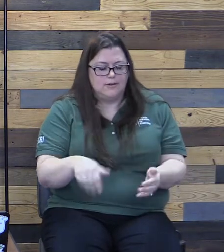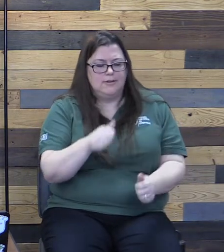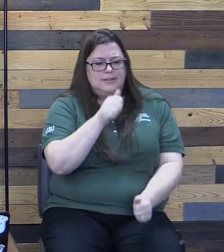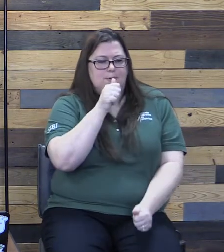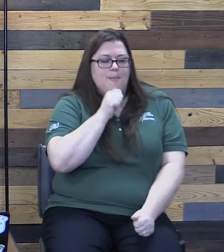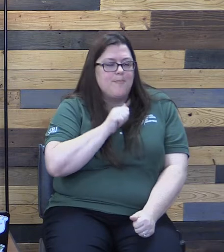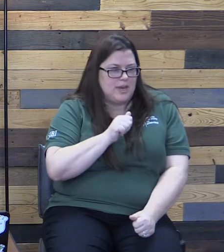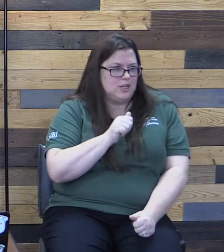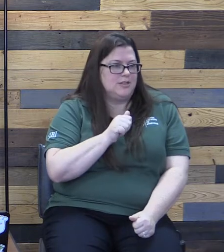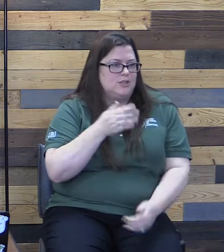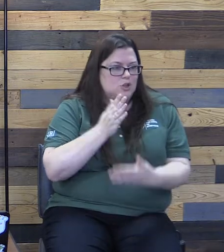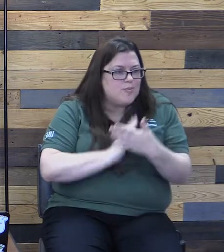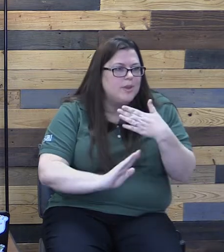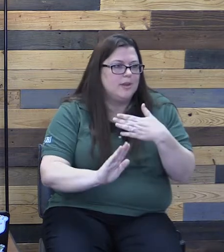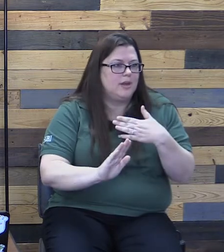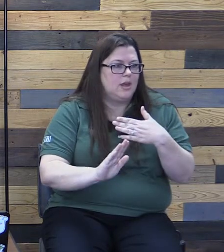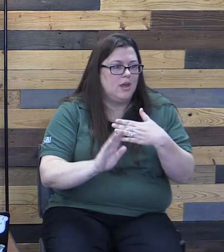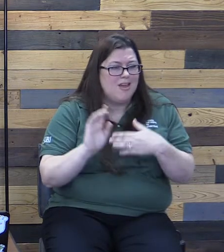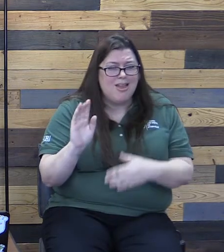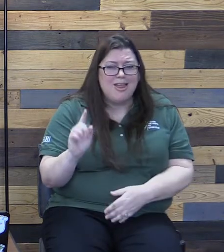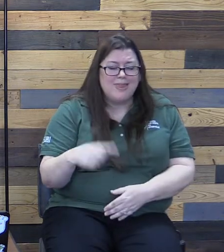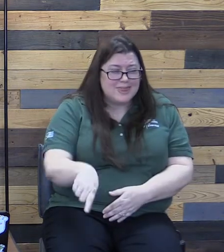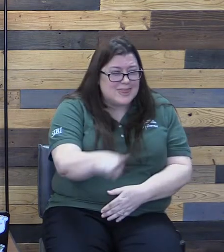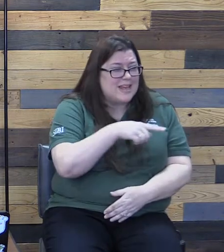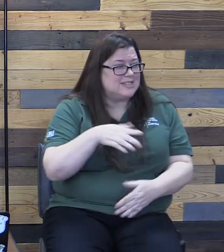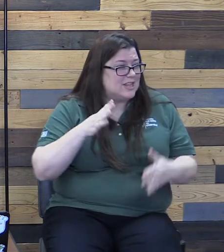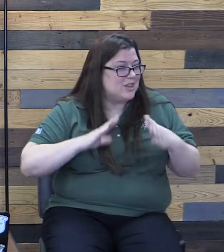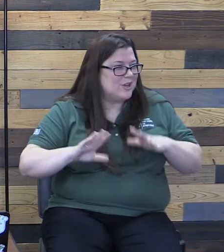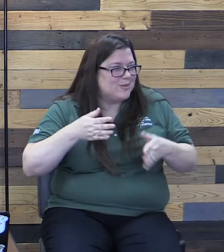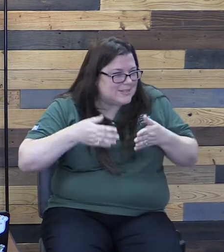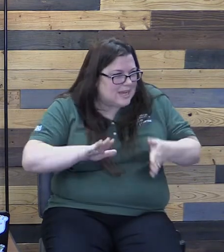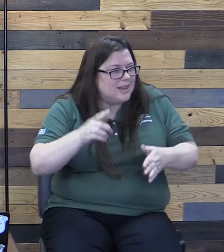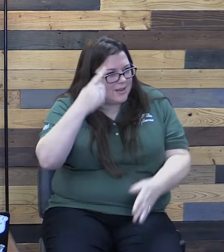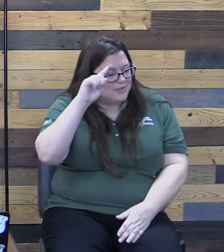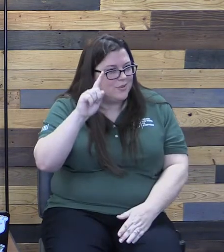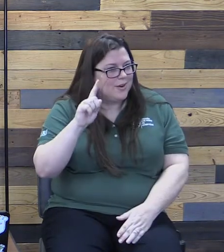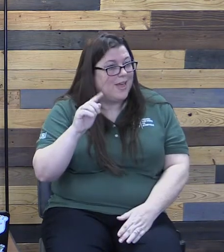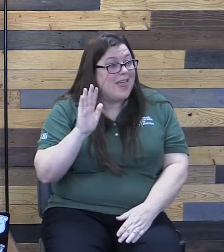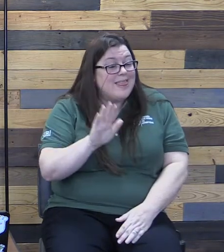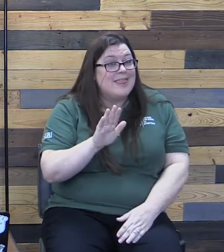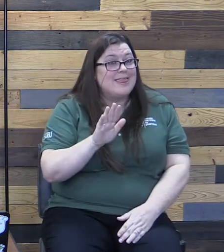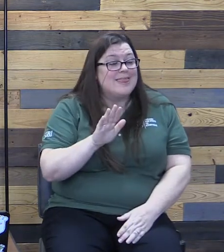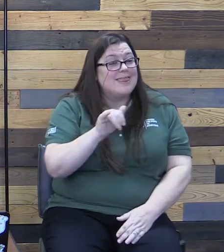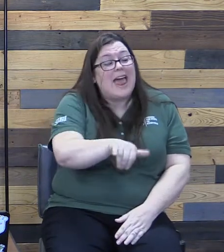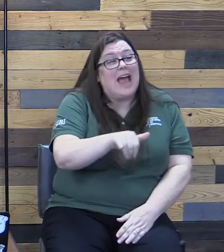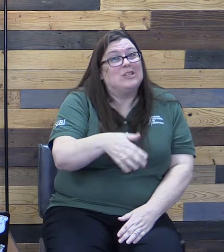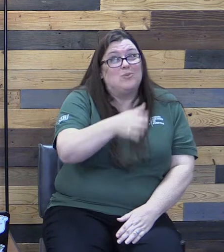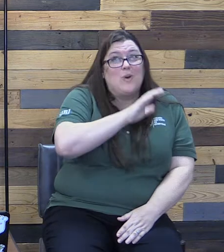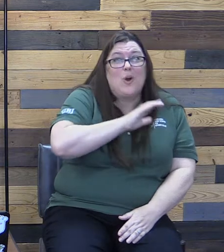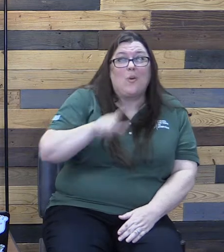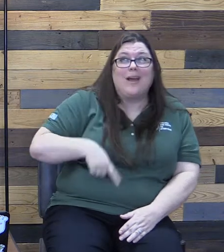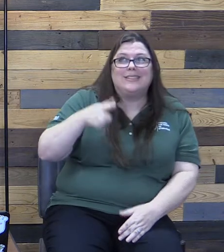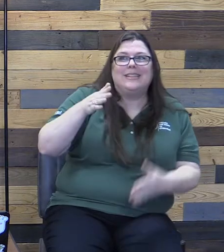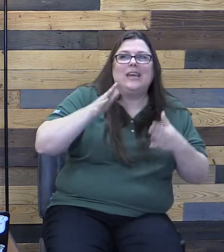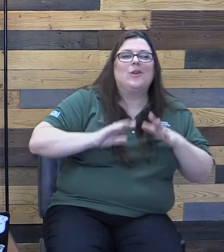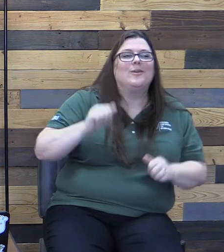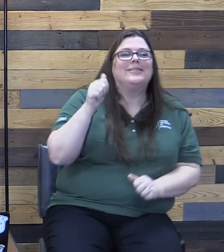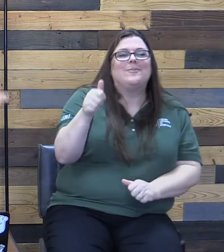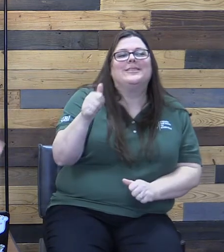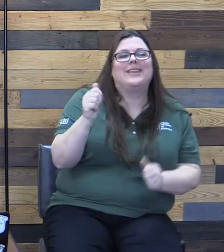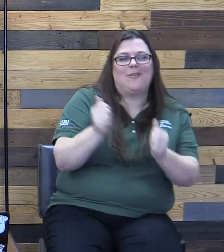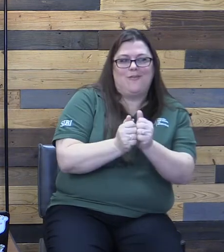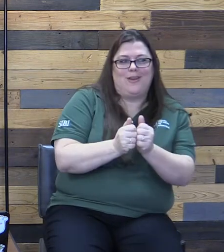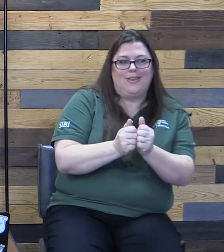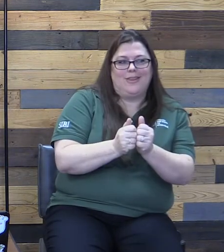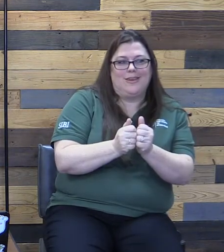clothes that Christ allows for. That's what Christ clothed himself with. And that's what he offers us in exchange for those